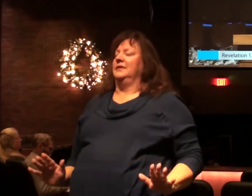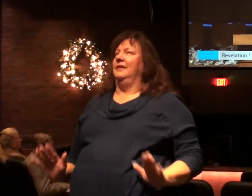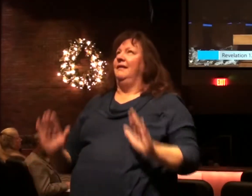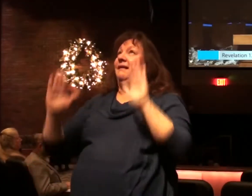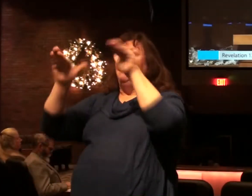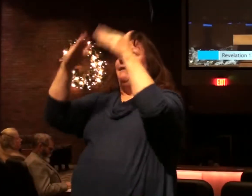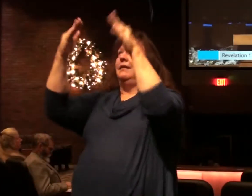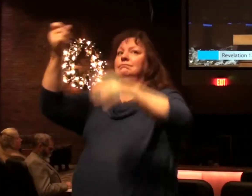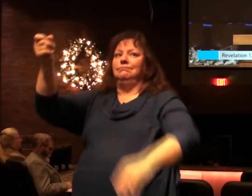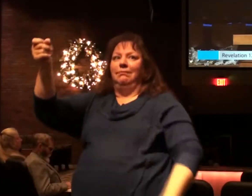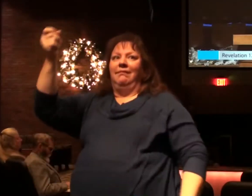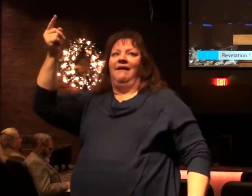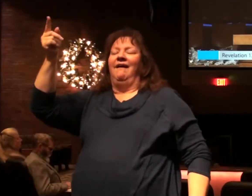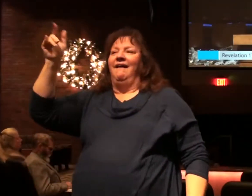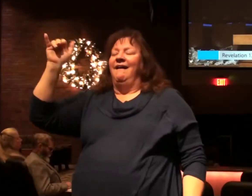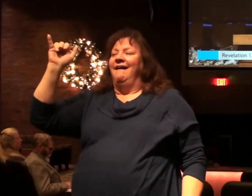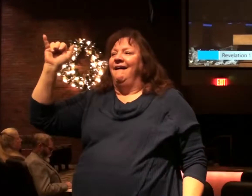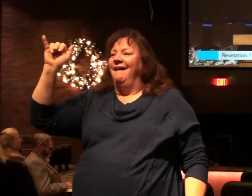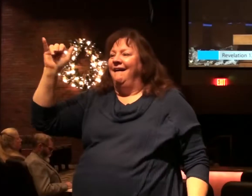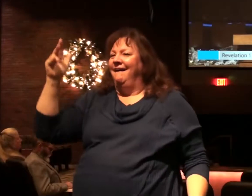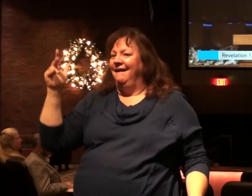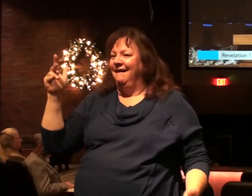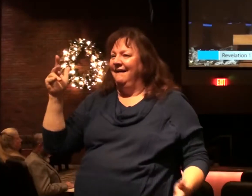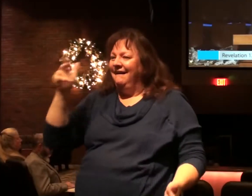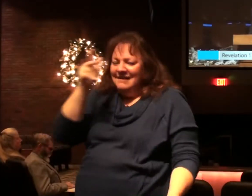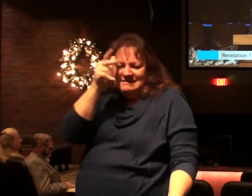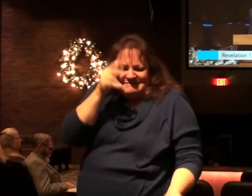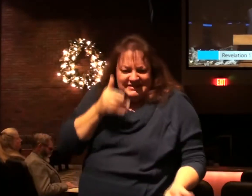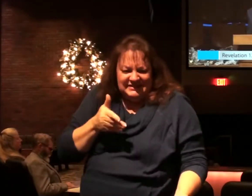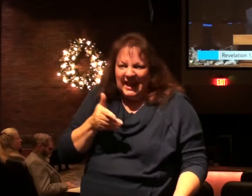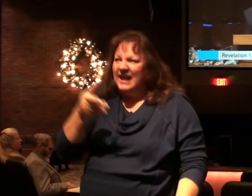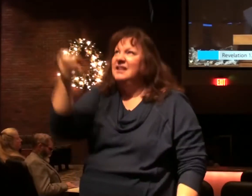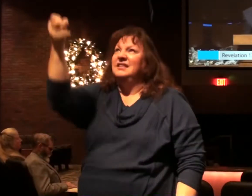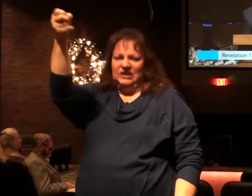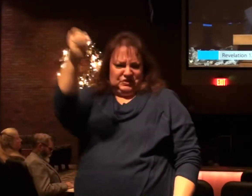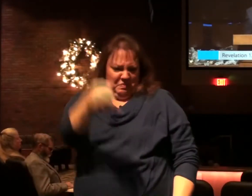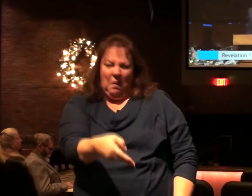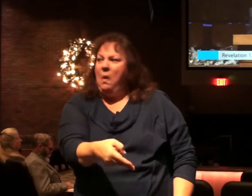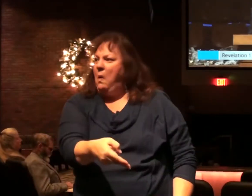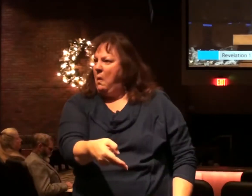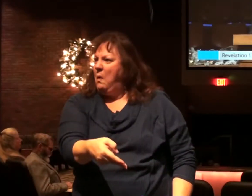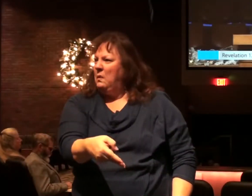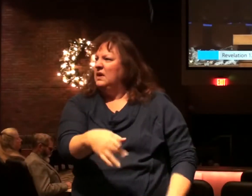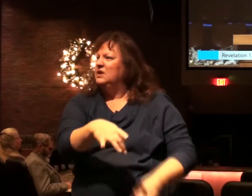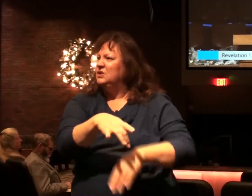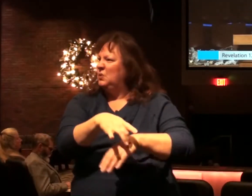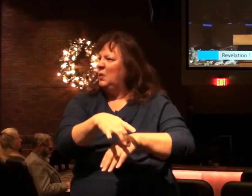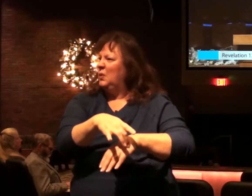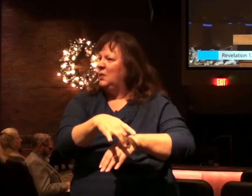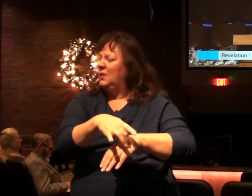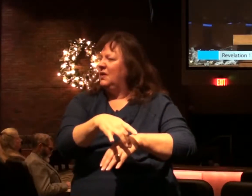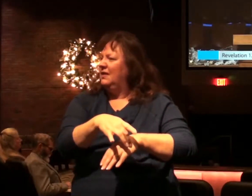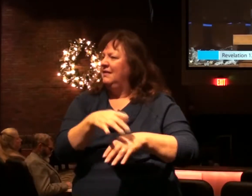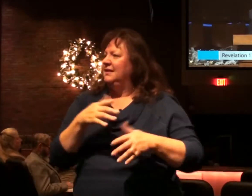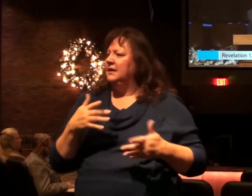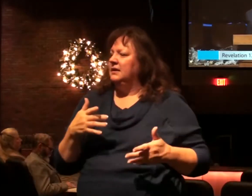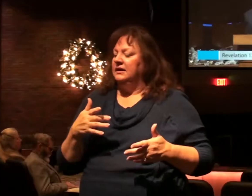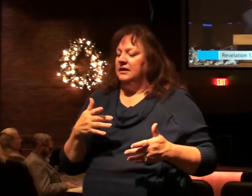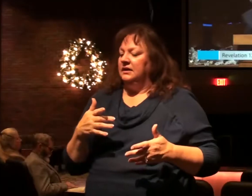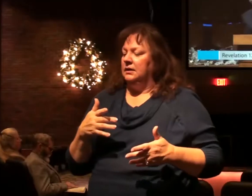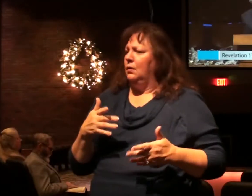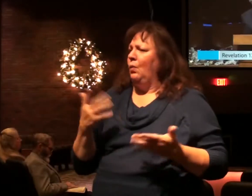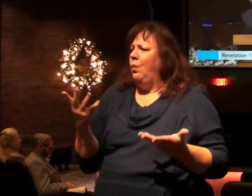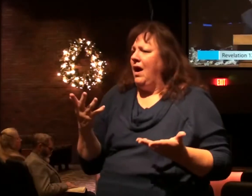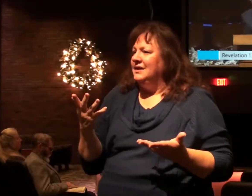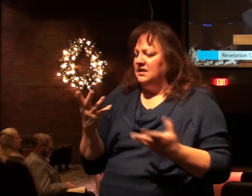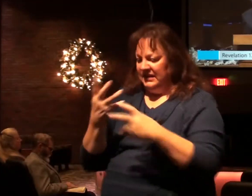realizes in the host of heaven with Satan being cast to the earth. What has come? The